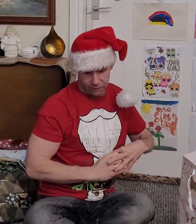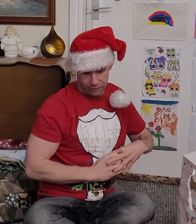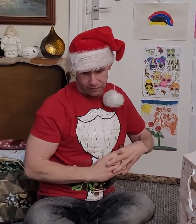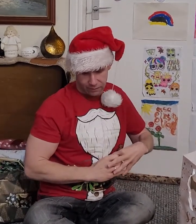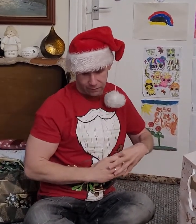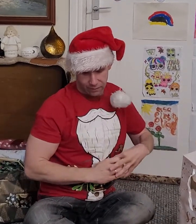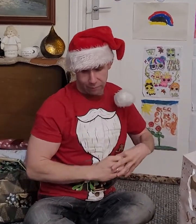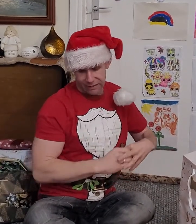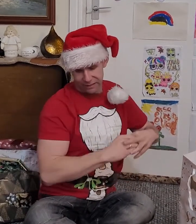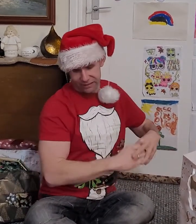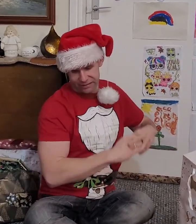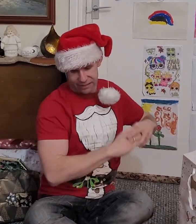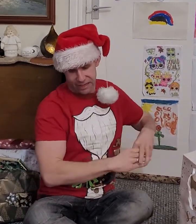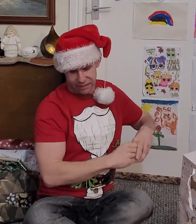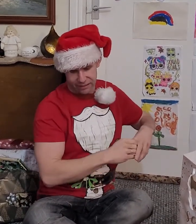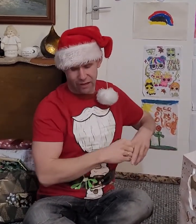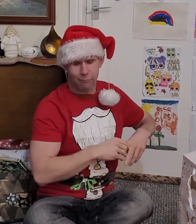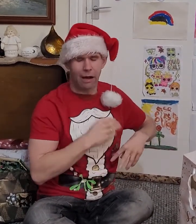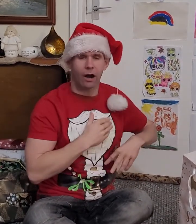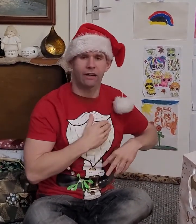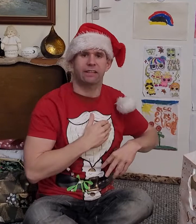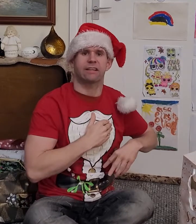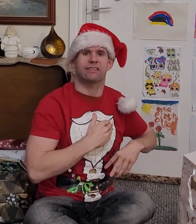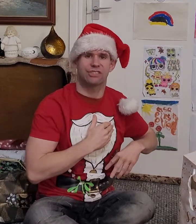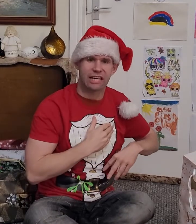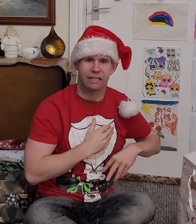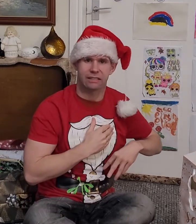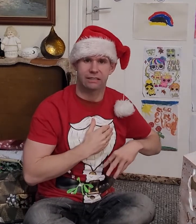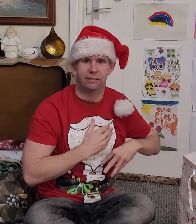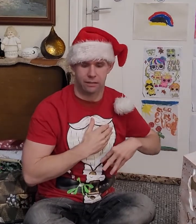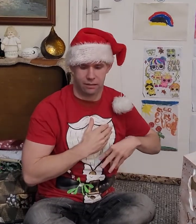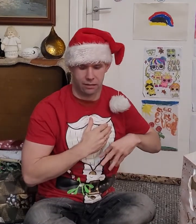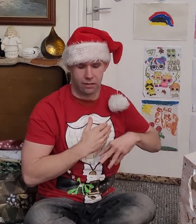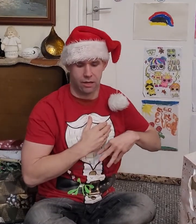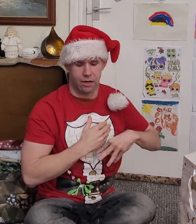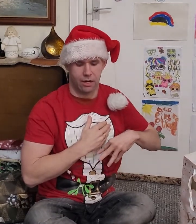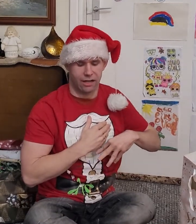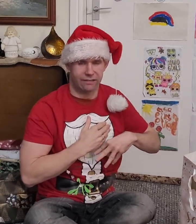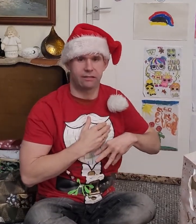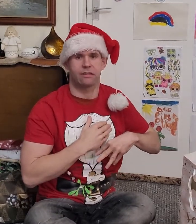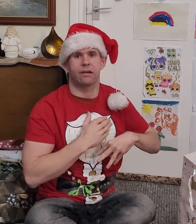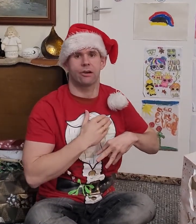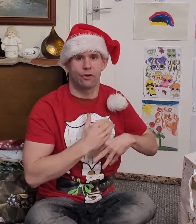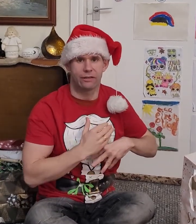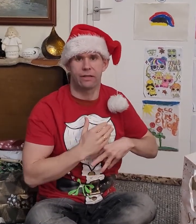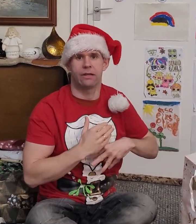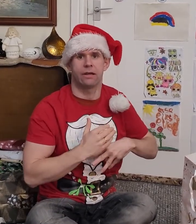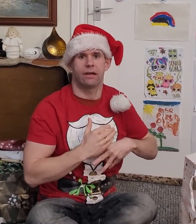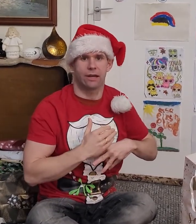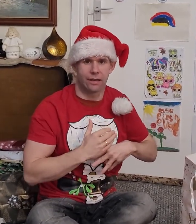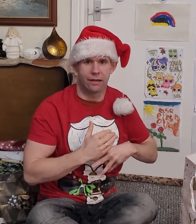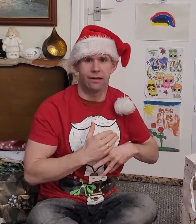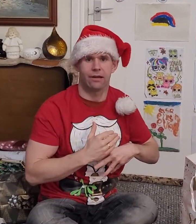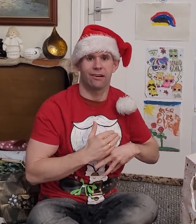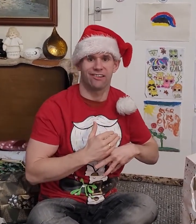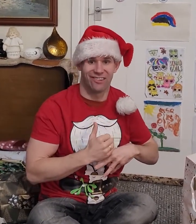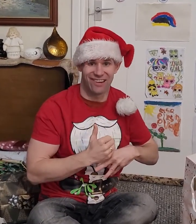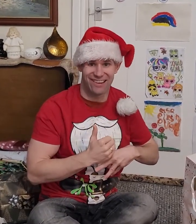The bit it is said My heart sinks As it's written In red And Eight